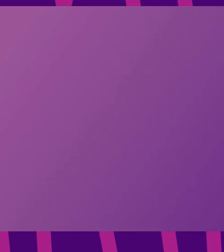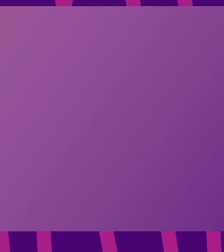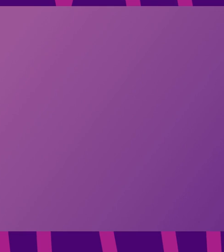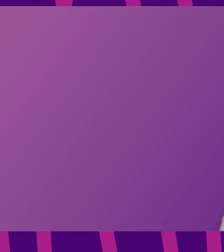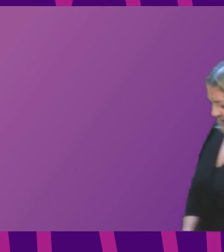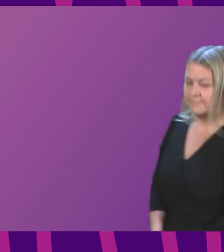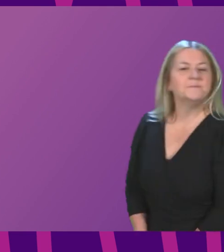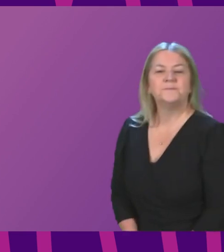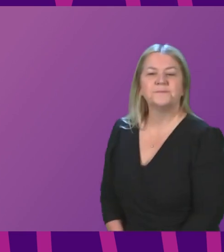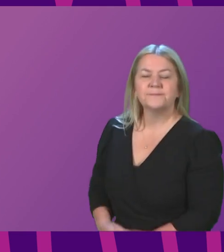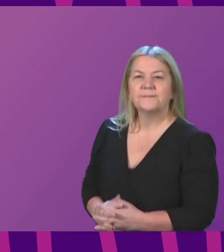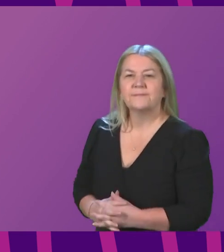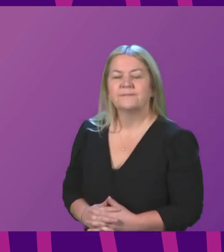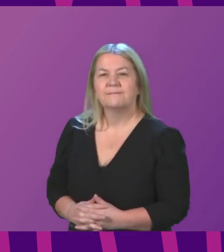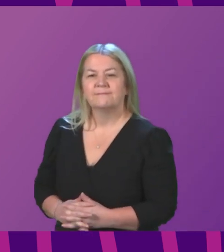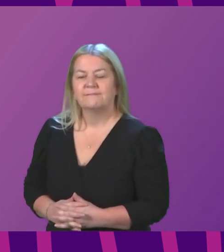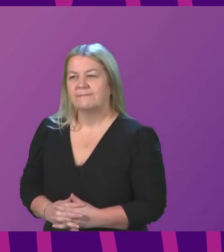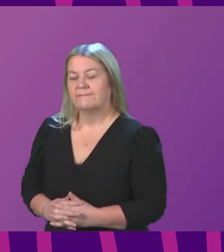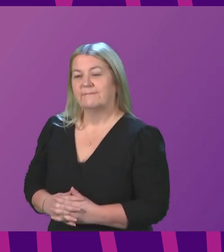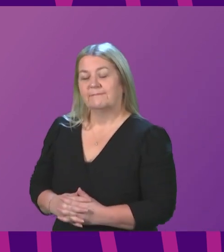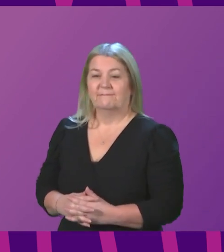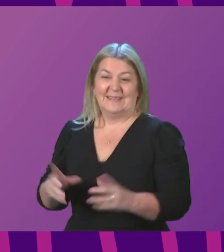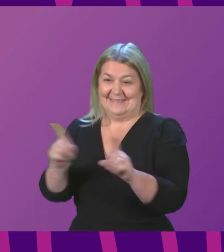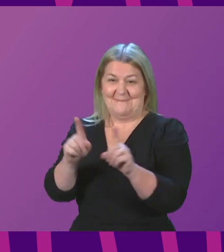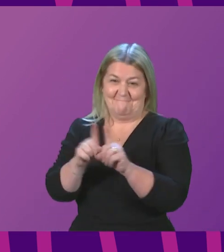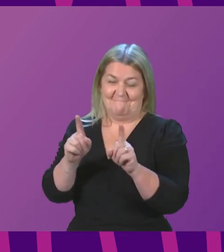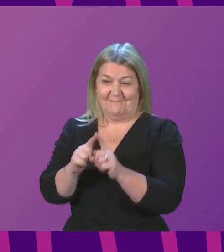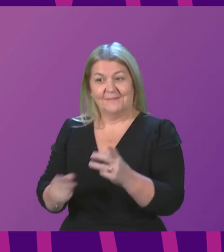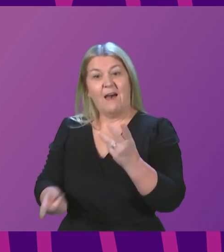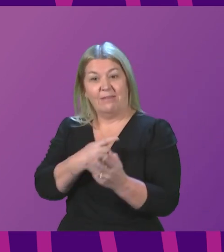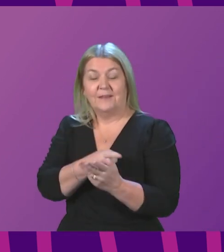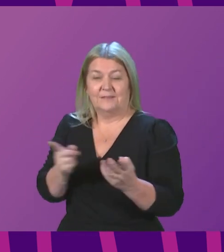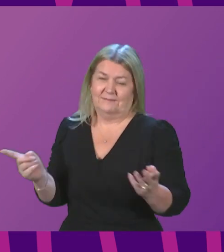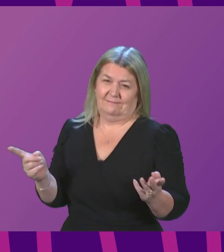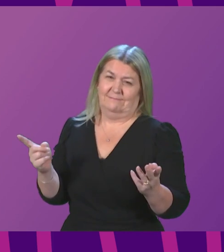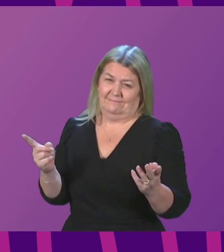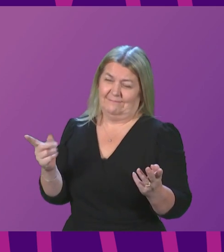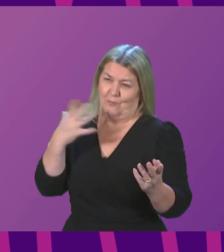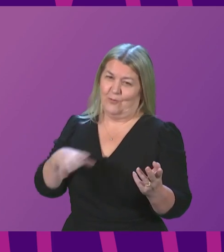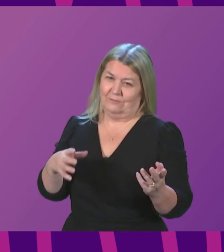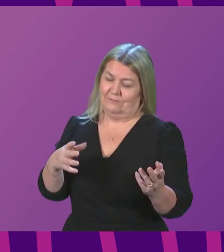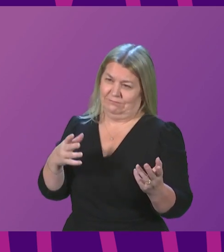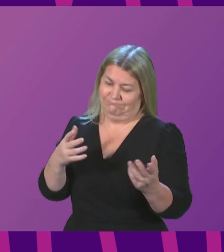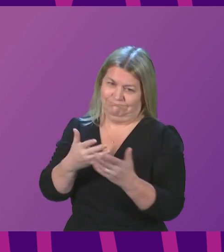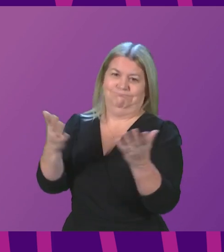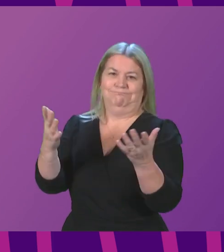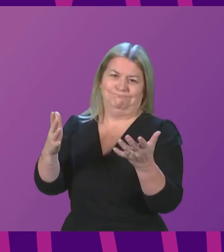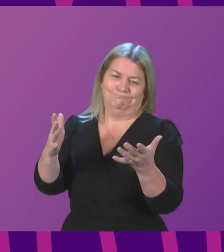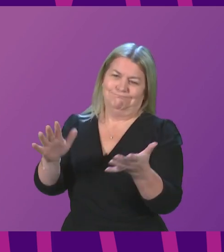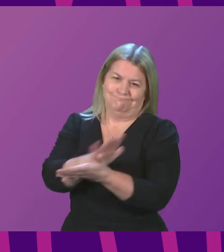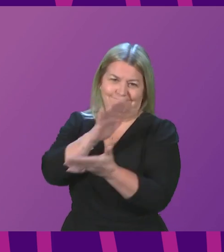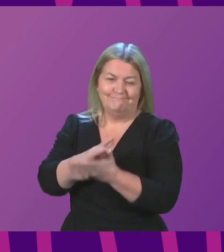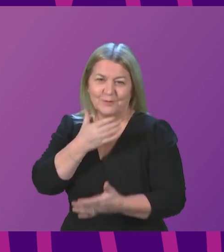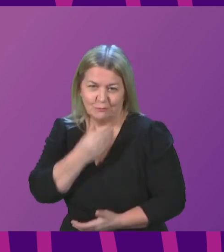Ladies and gentlemen, can I first start, like others have done, by wishing you, everyone across this parliament and indeed across the country, a very Merry Christmas and a healthy,